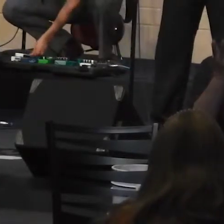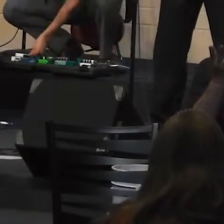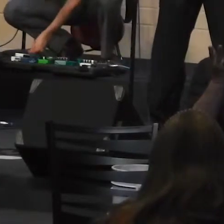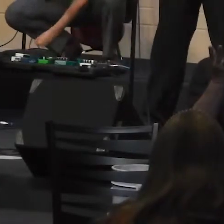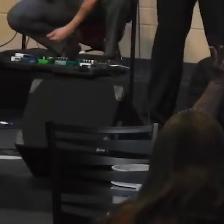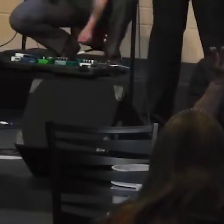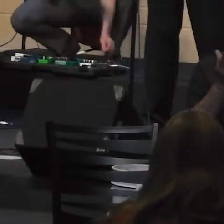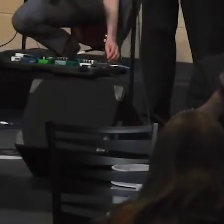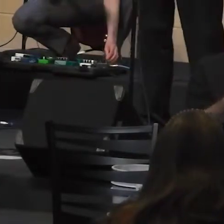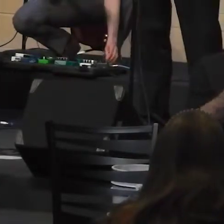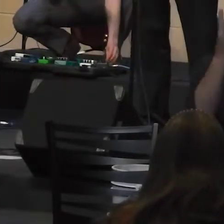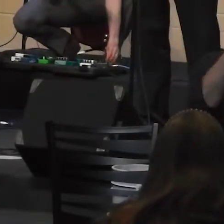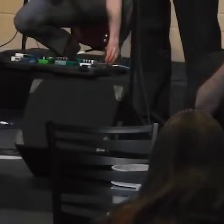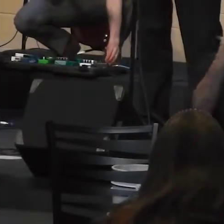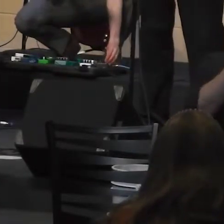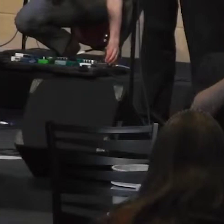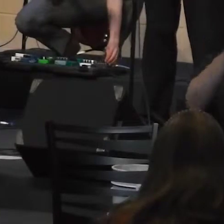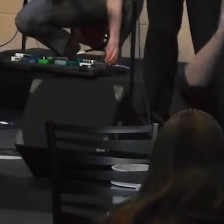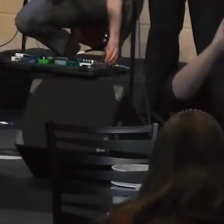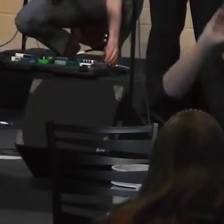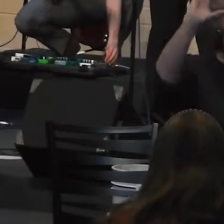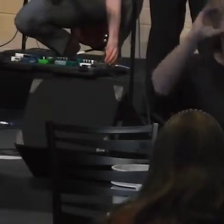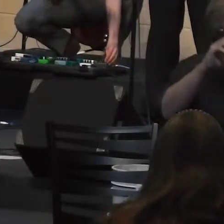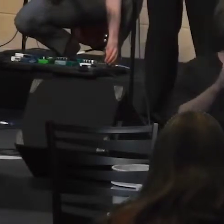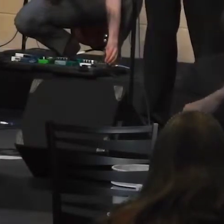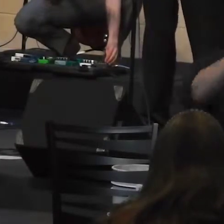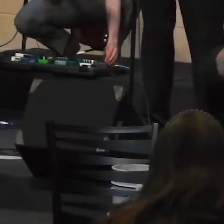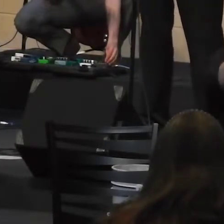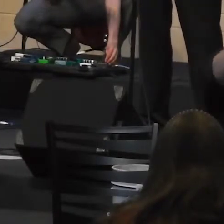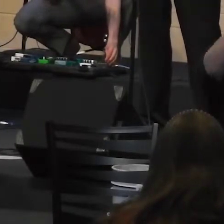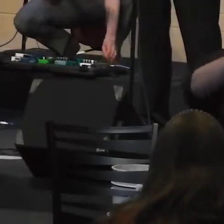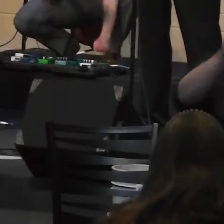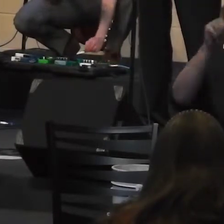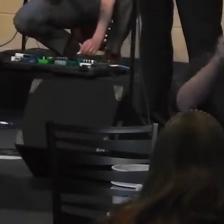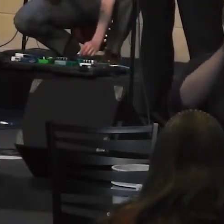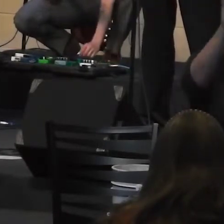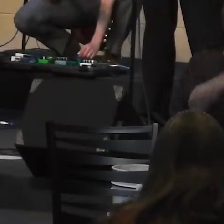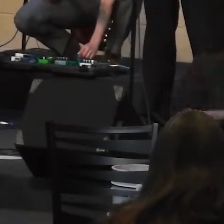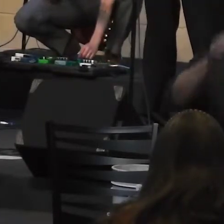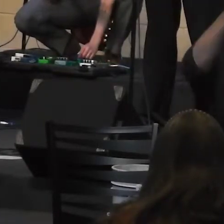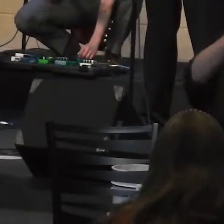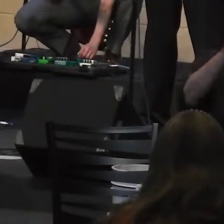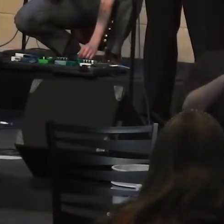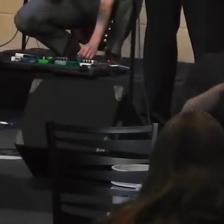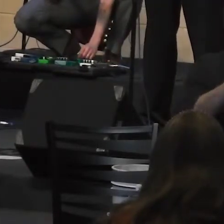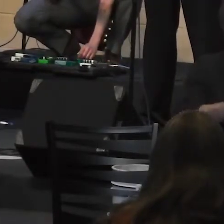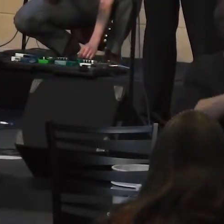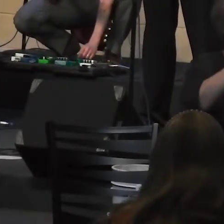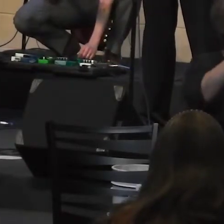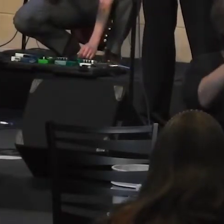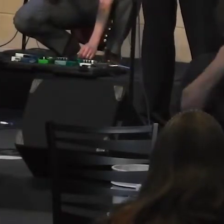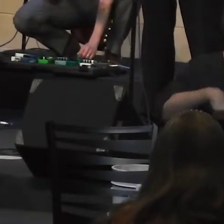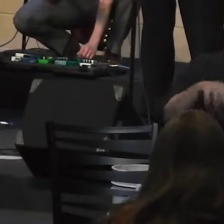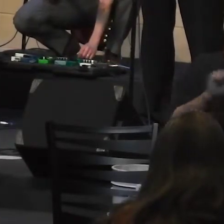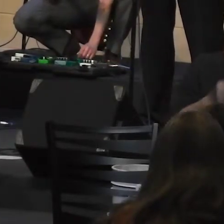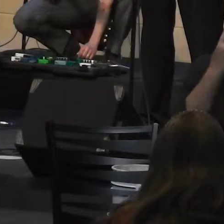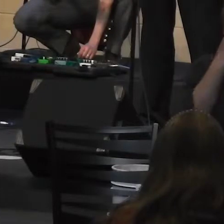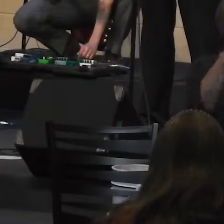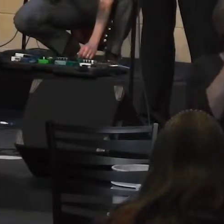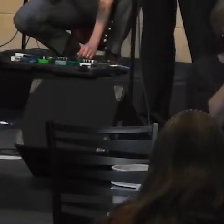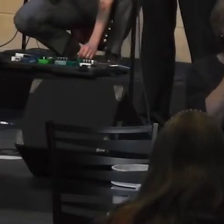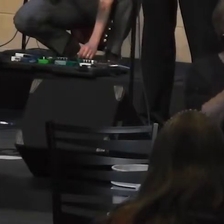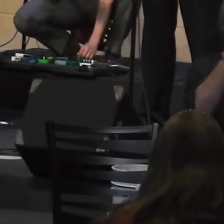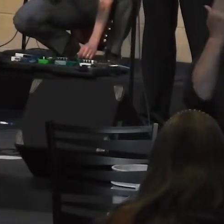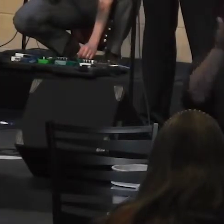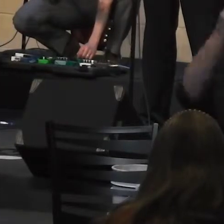more beautiful than the sun and the moon and the stars, more great and glorious than the mountains we get to see every day. You alone,